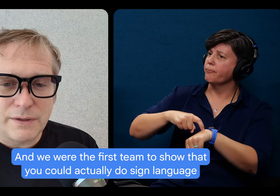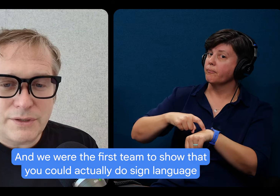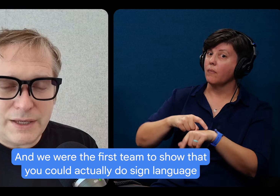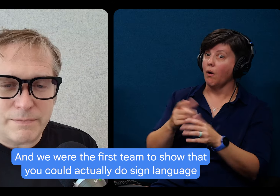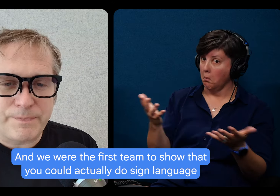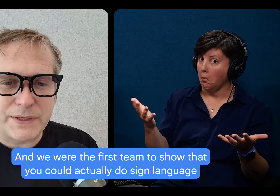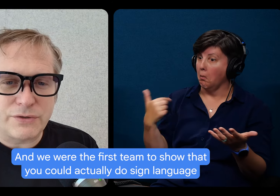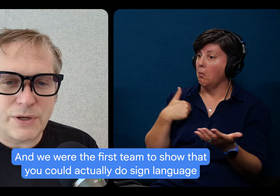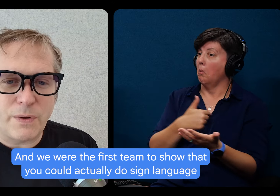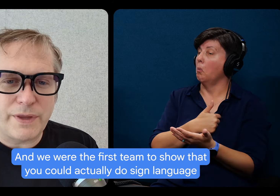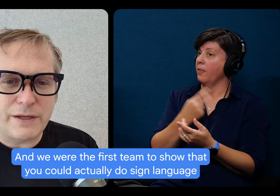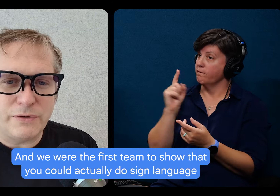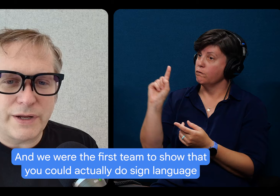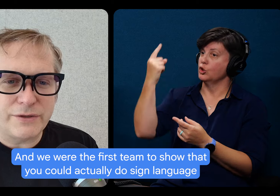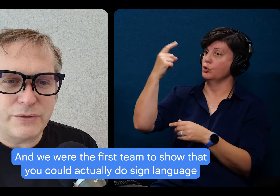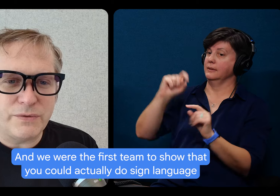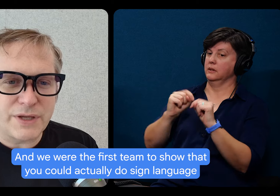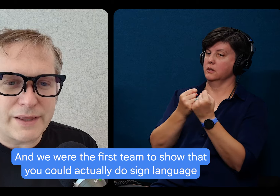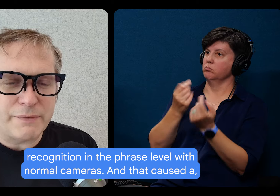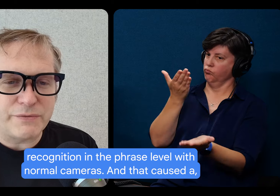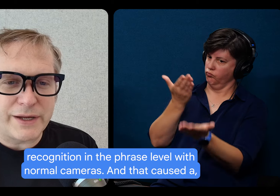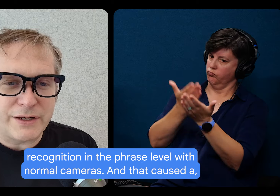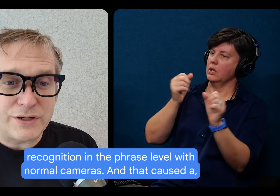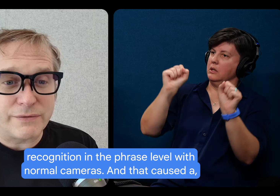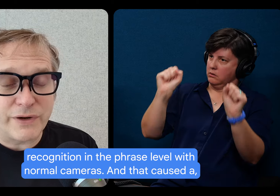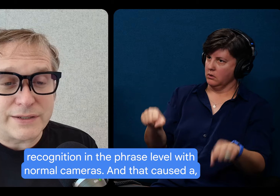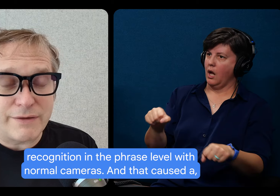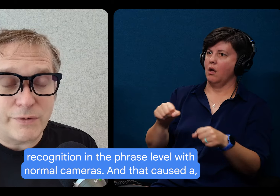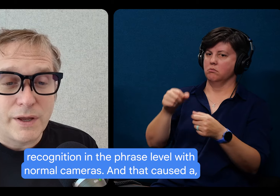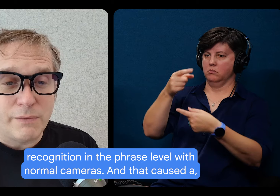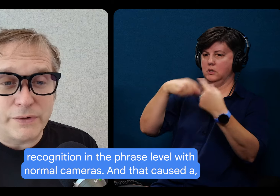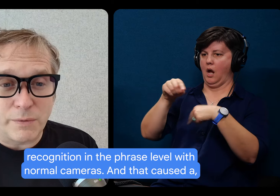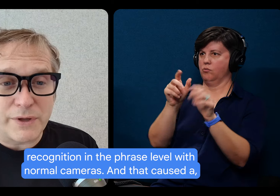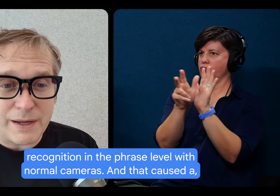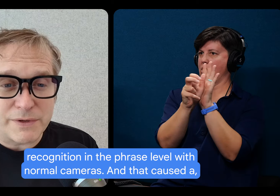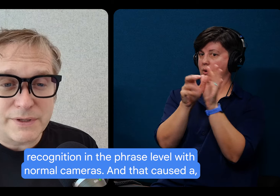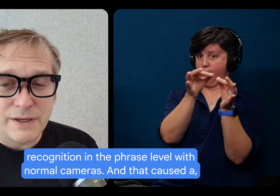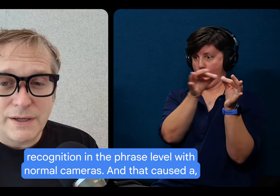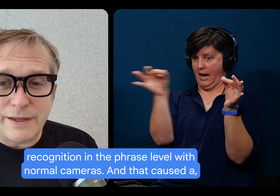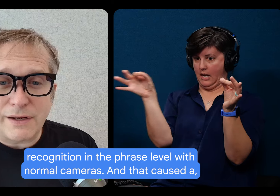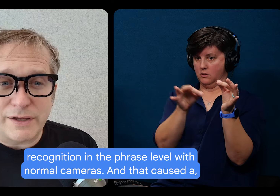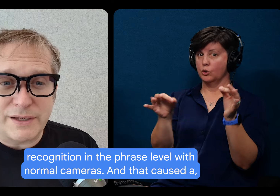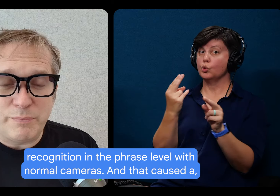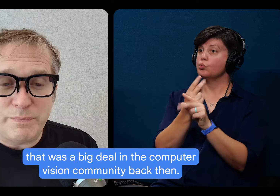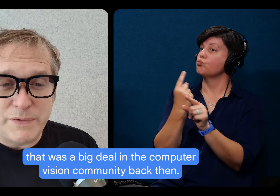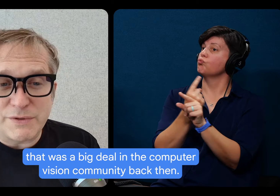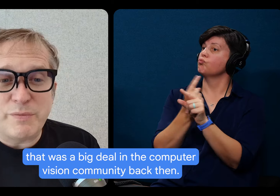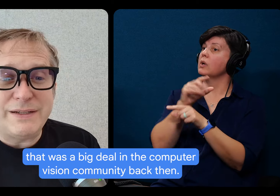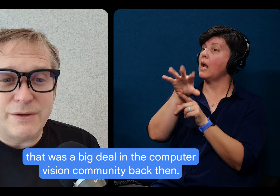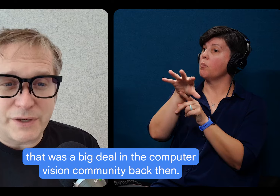team to show that you could actually do sign language recognition at a phrase level with normal cameras. And that was